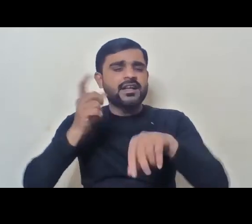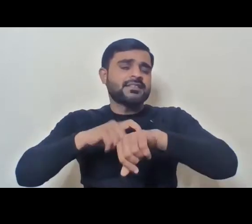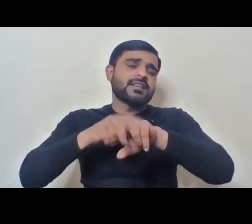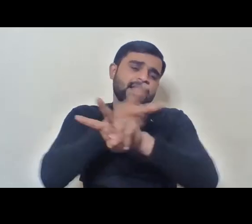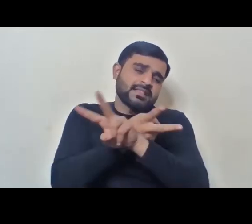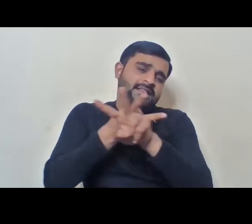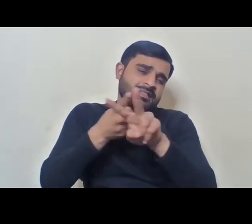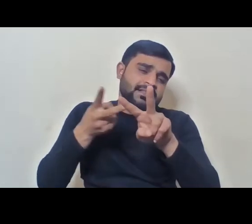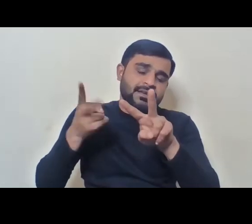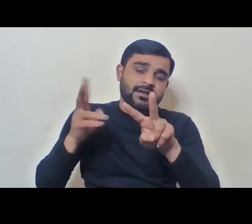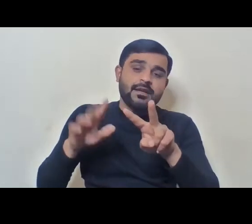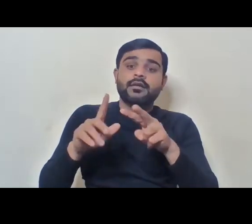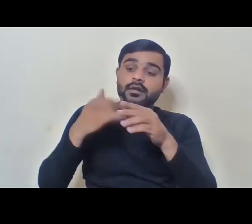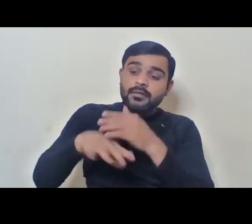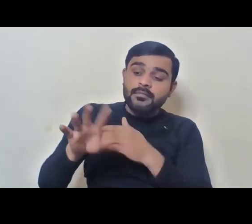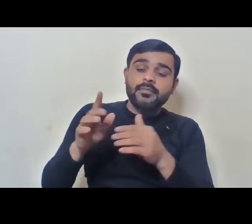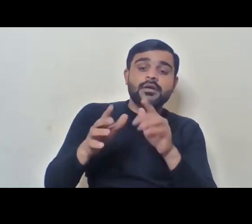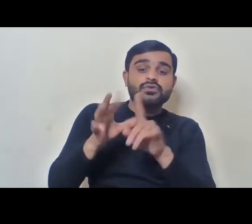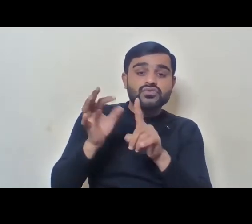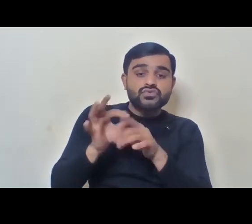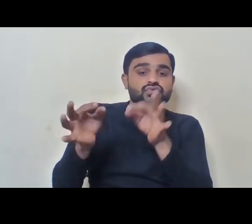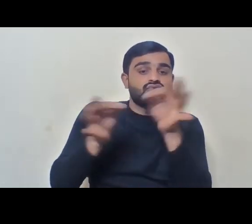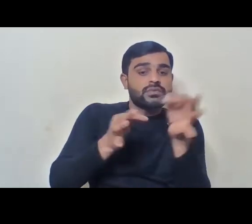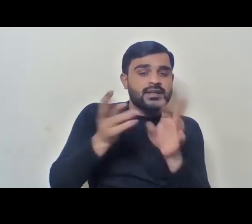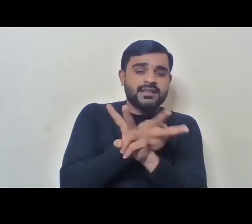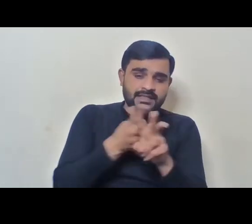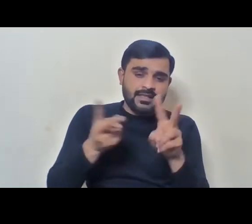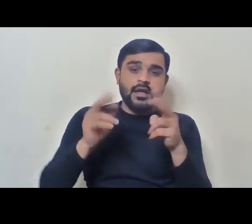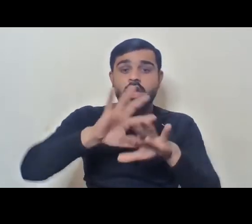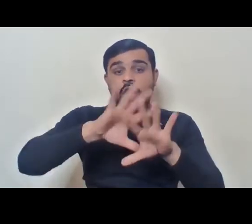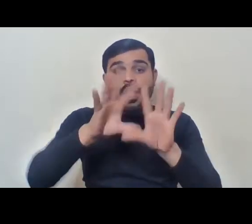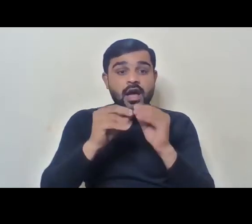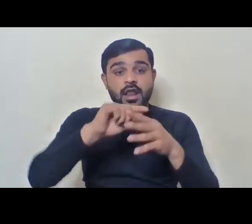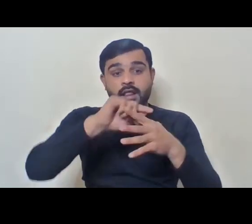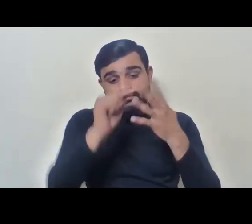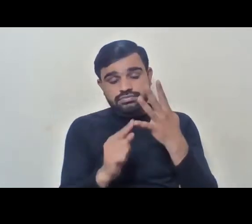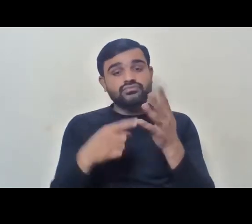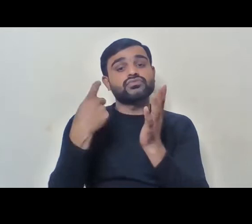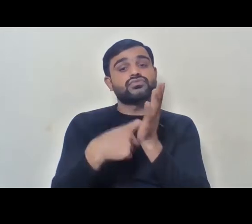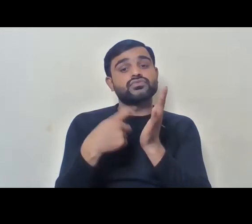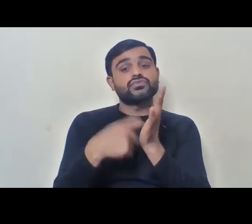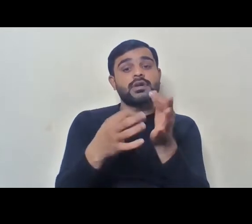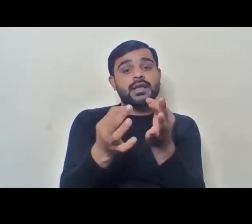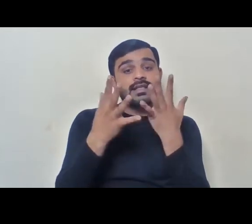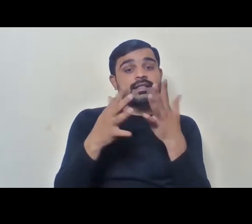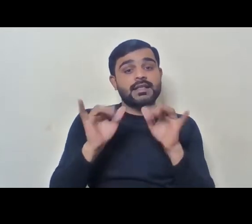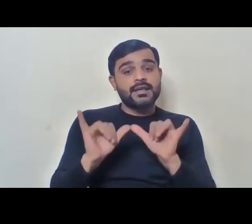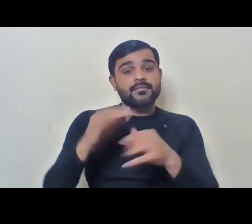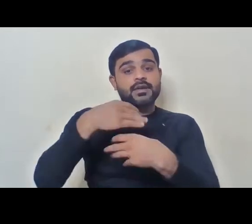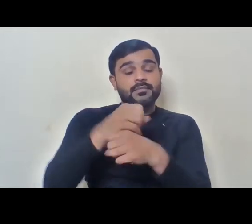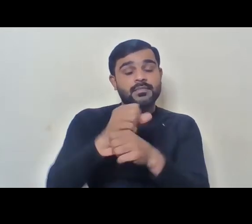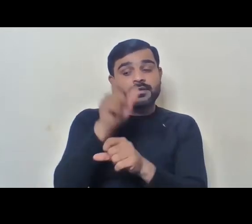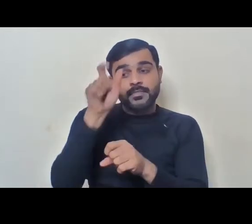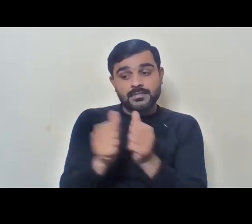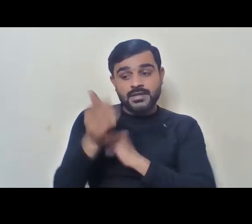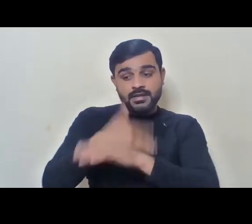you know, provision of scribes. So all those provisions also where special measures are taken for persons with